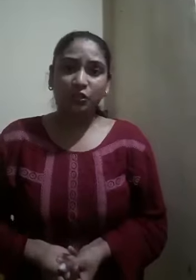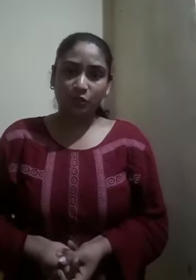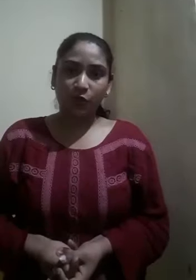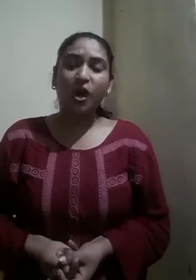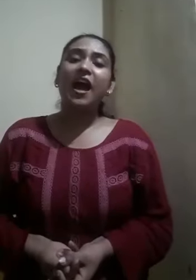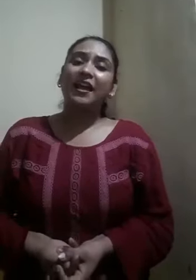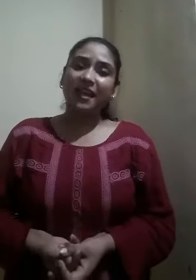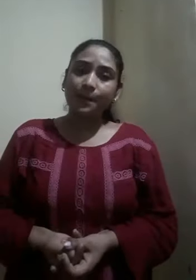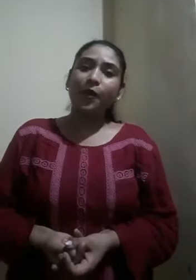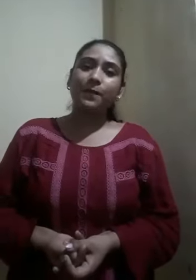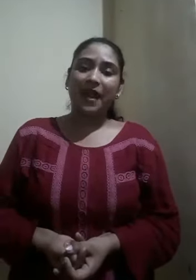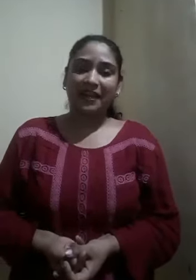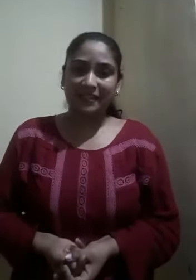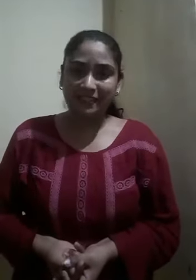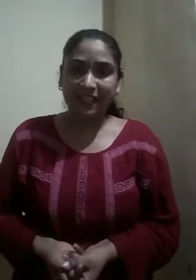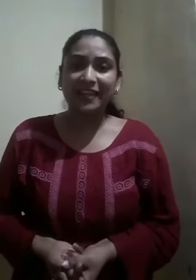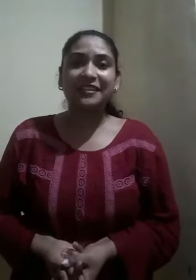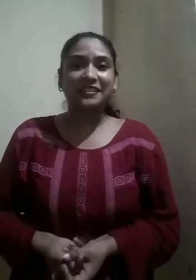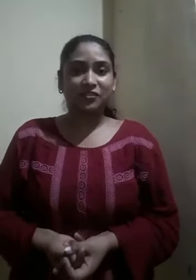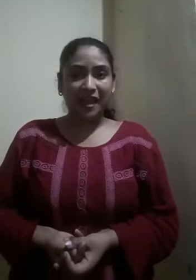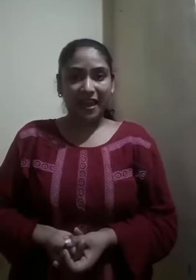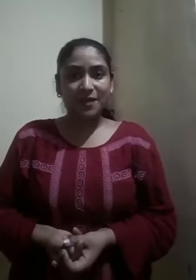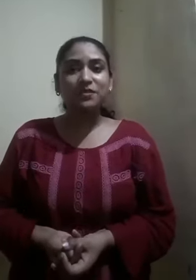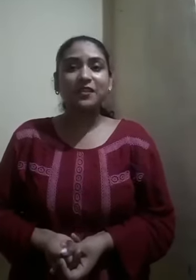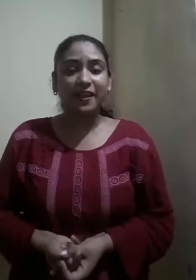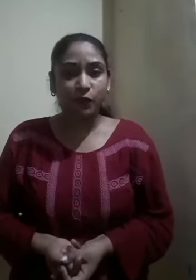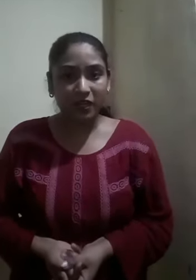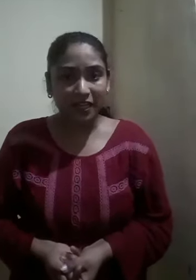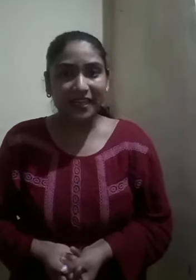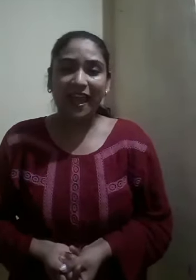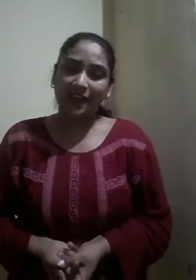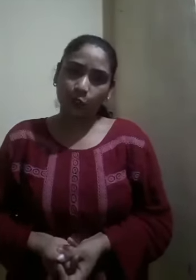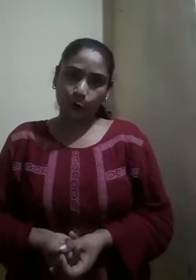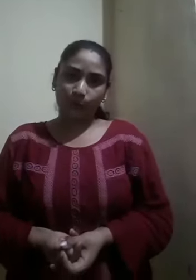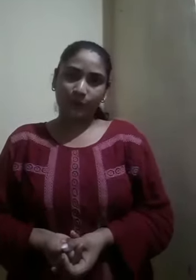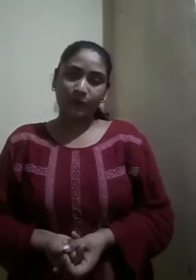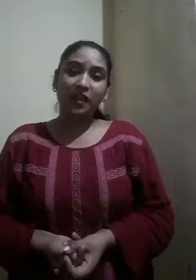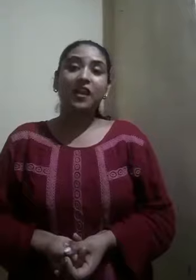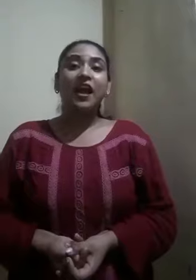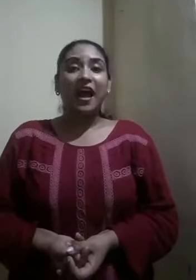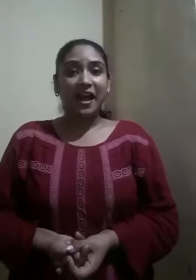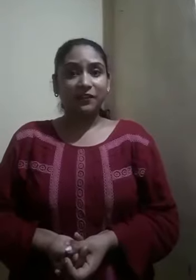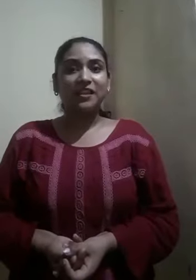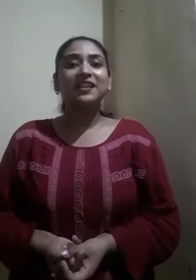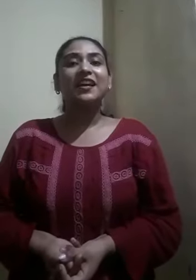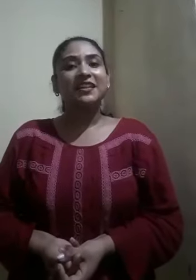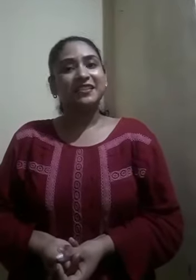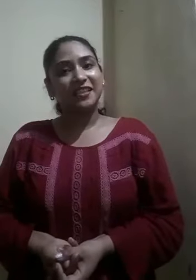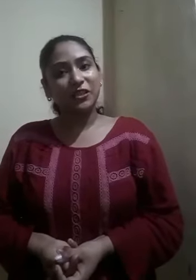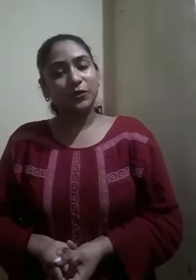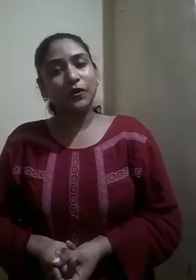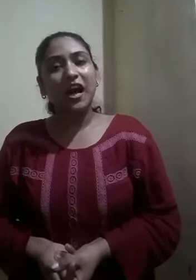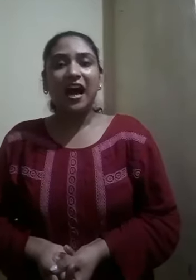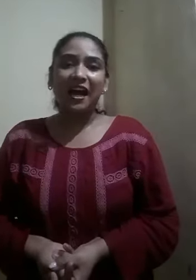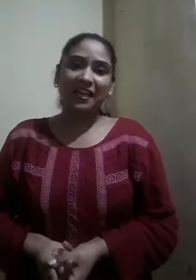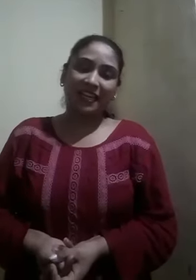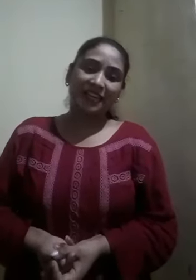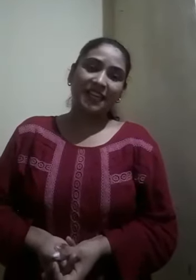So, keep on practicing these rhymes regularly at home. I will see you again in